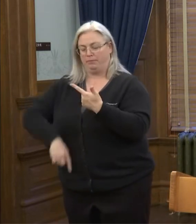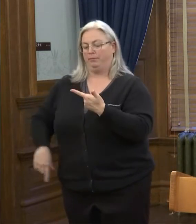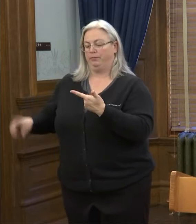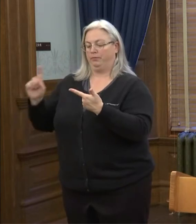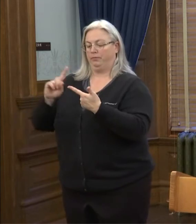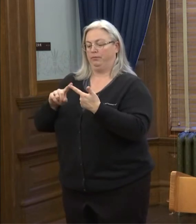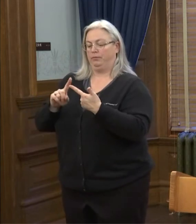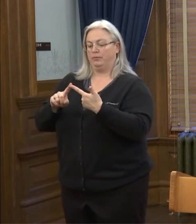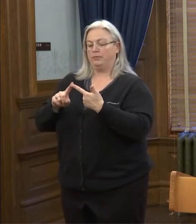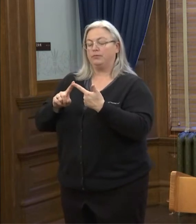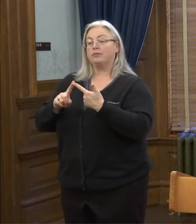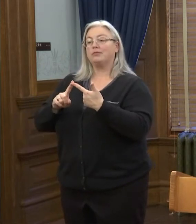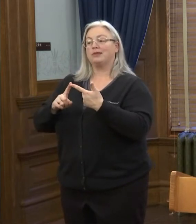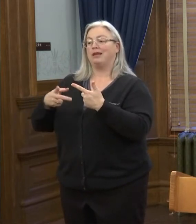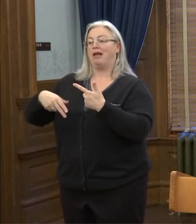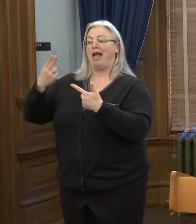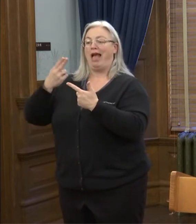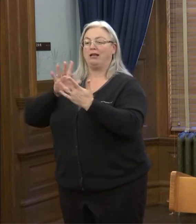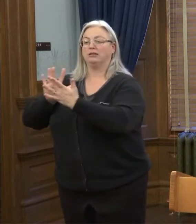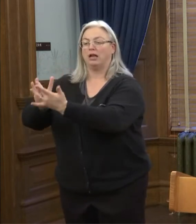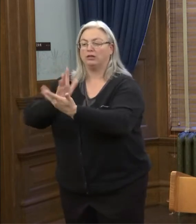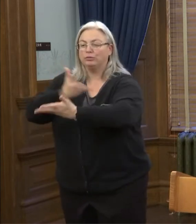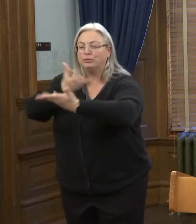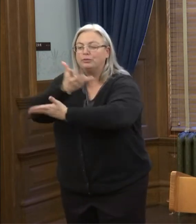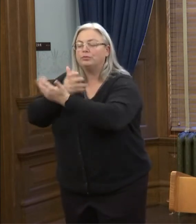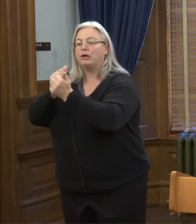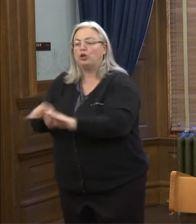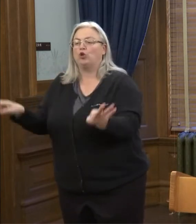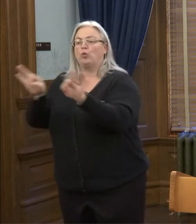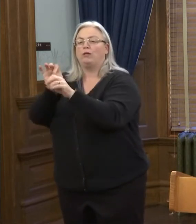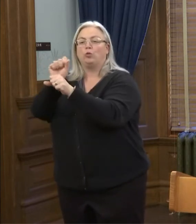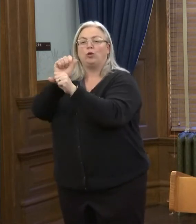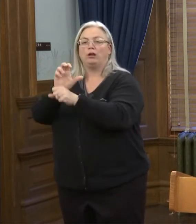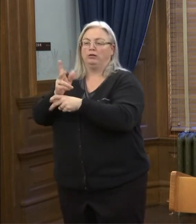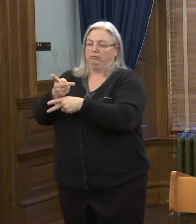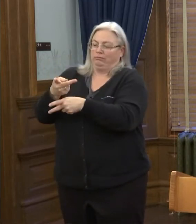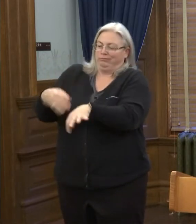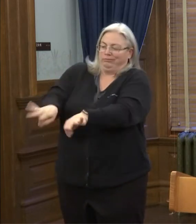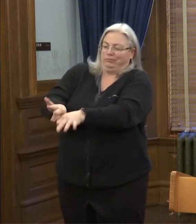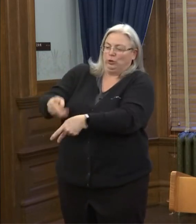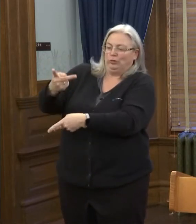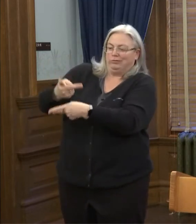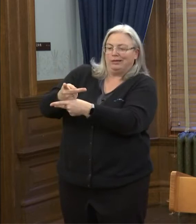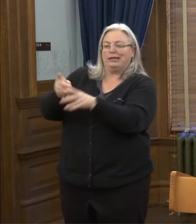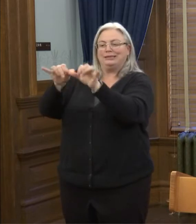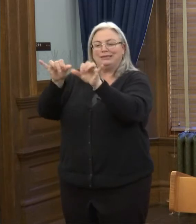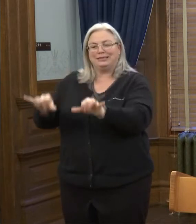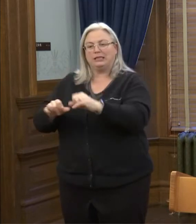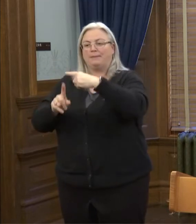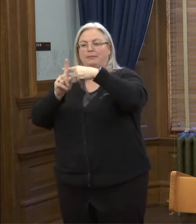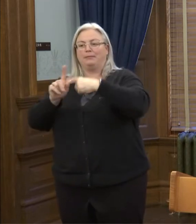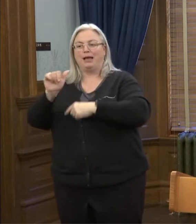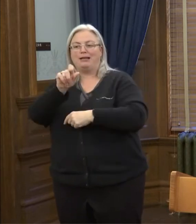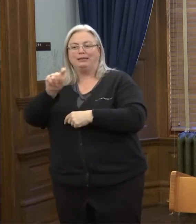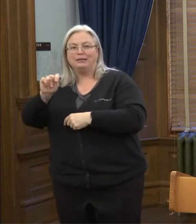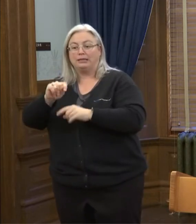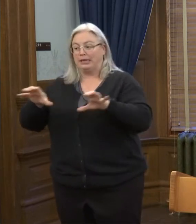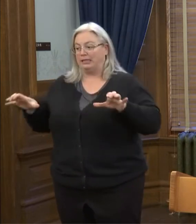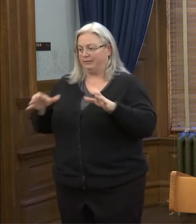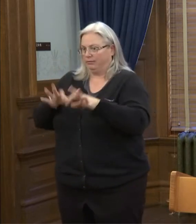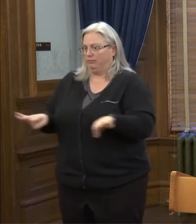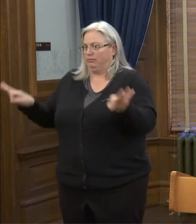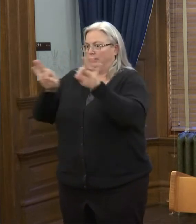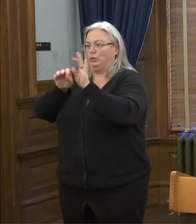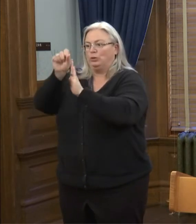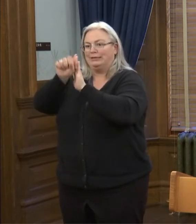high-contact critical workers necessary to maintain systems assets and activities that are vital to